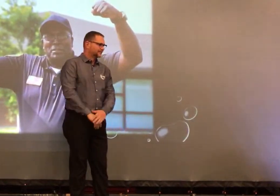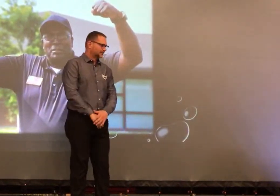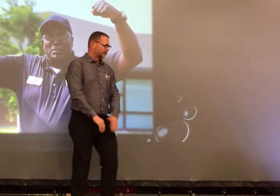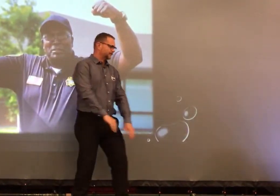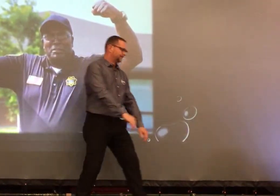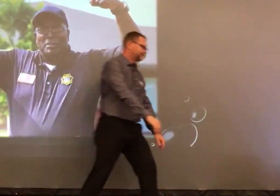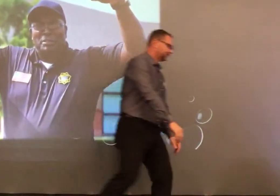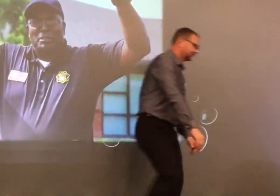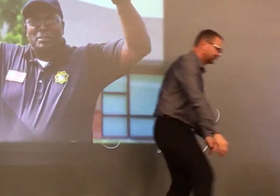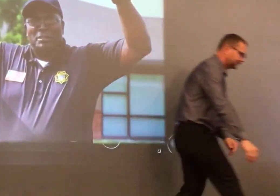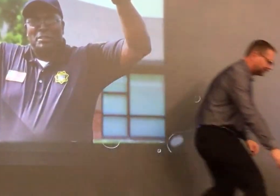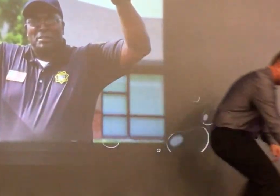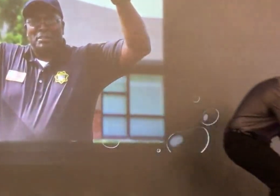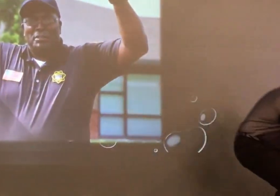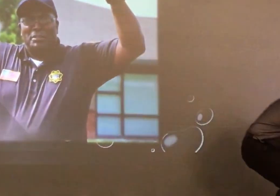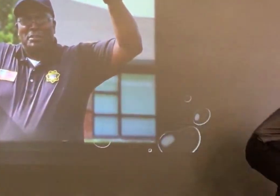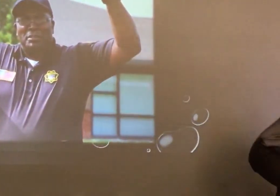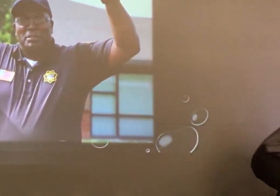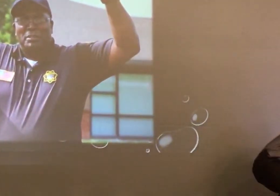I don't know